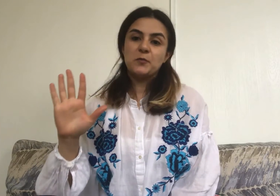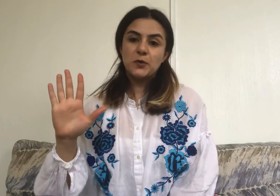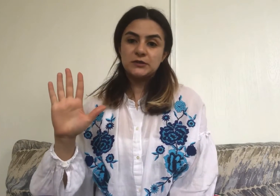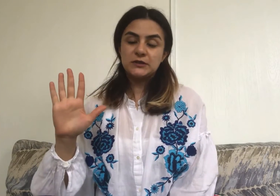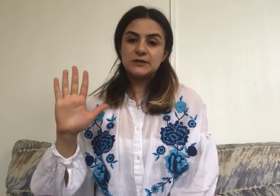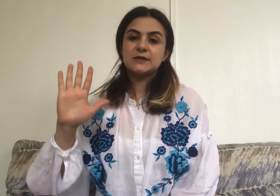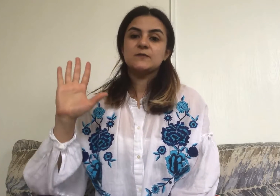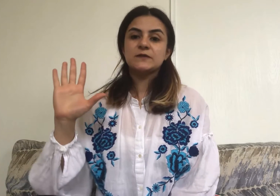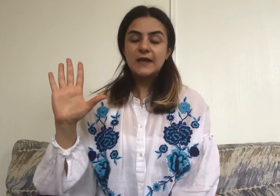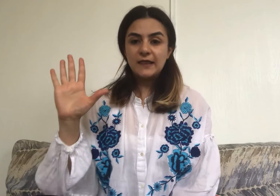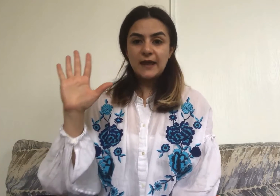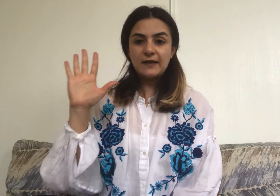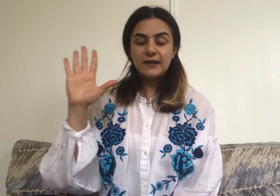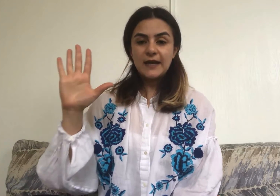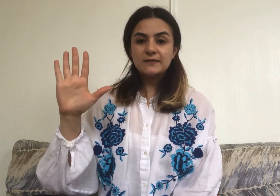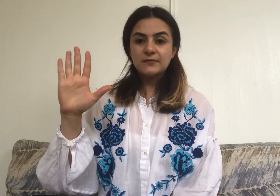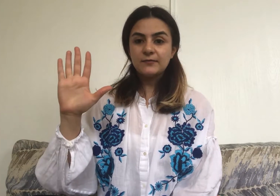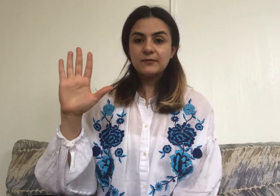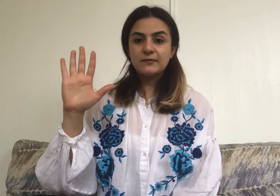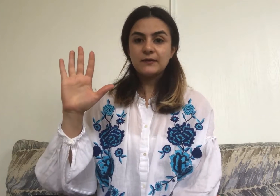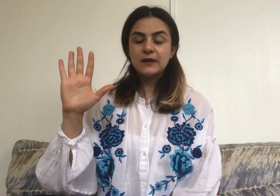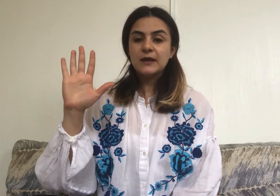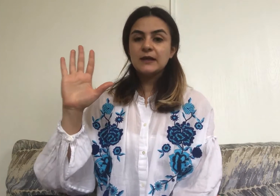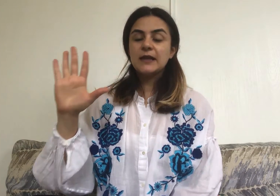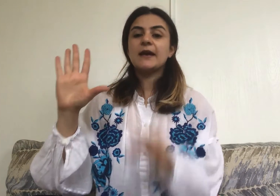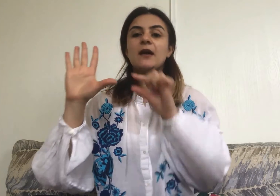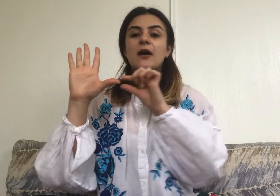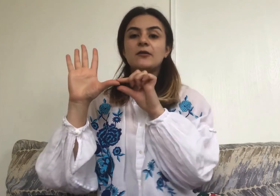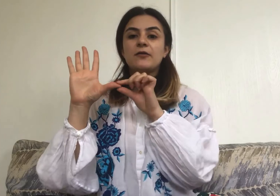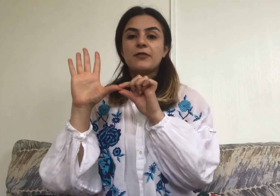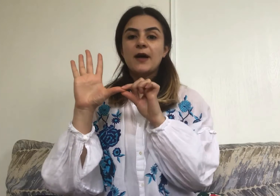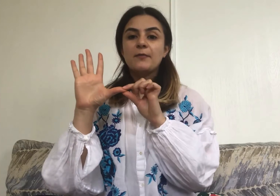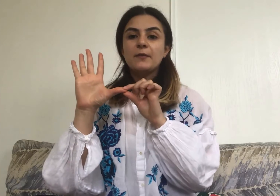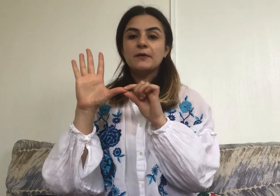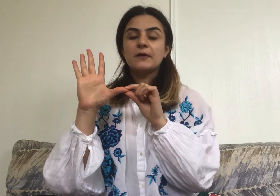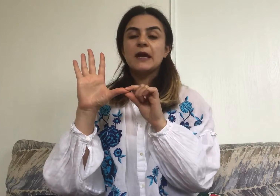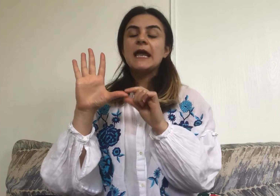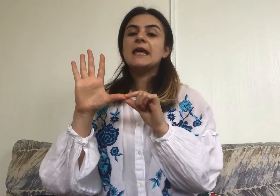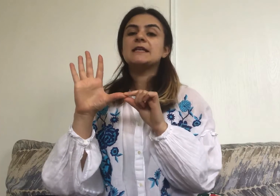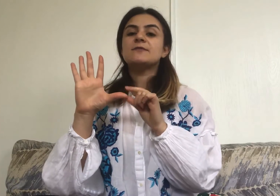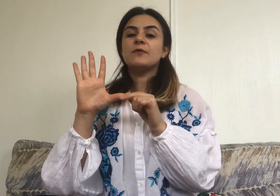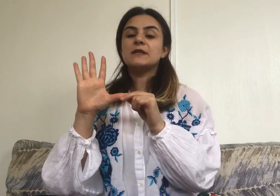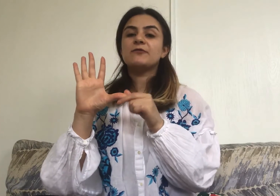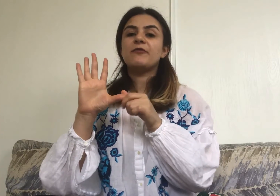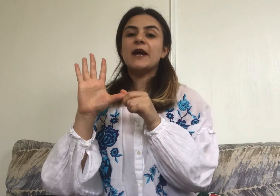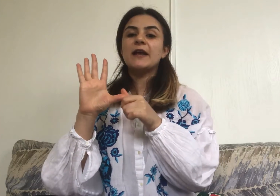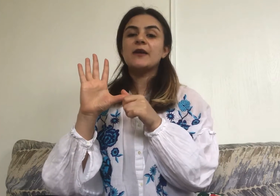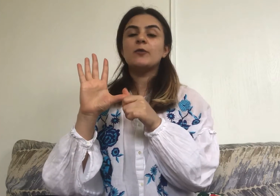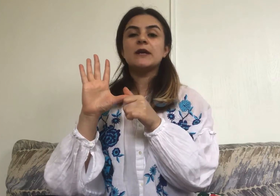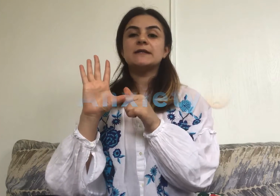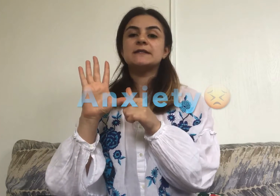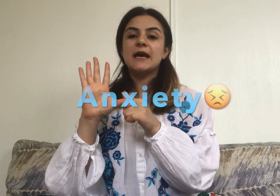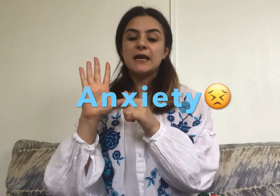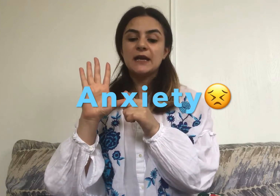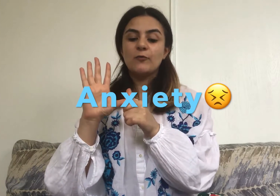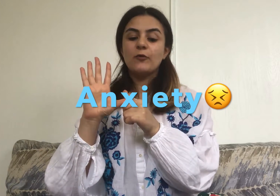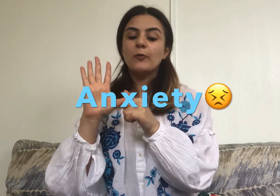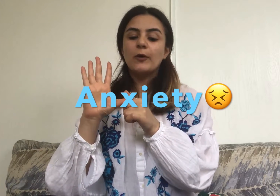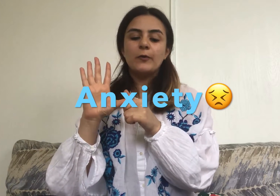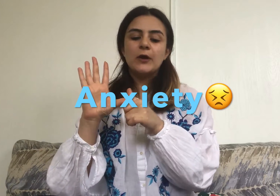emotions. Like our thumb is fighting with anxiety, with